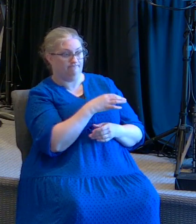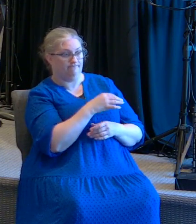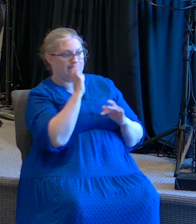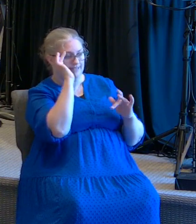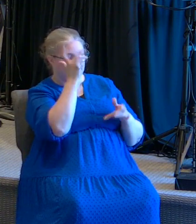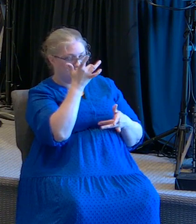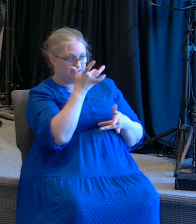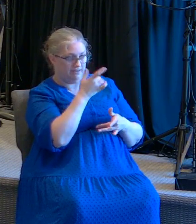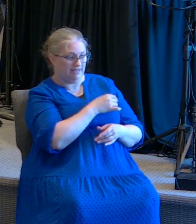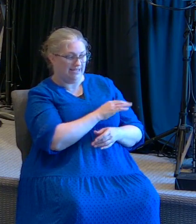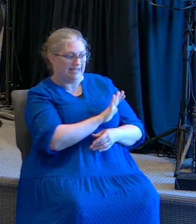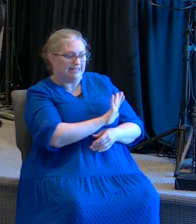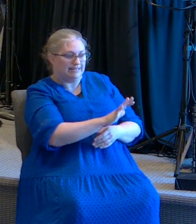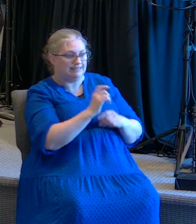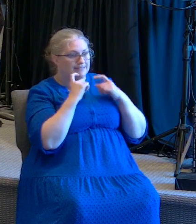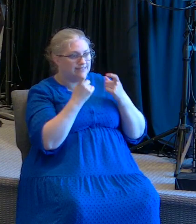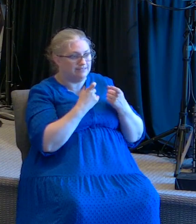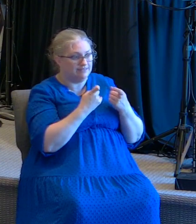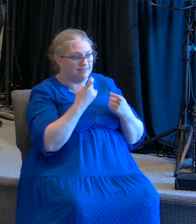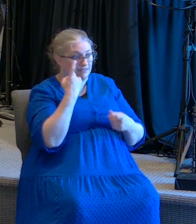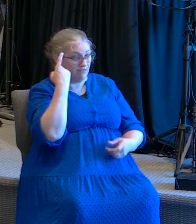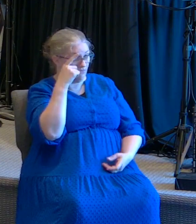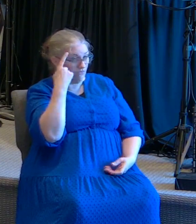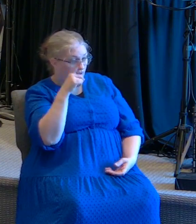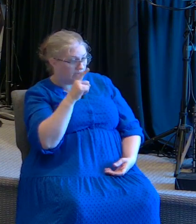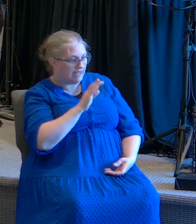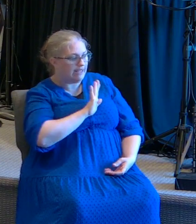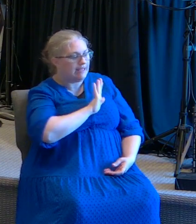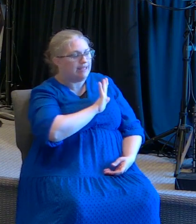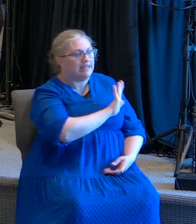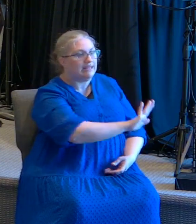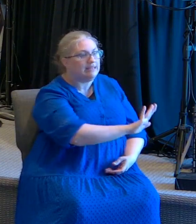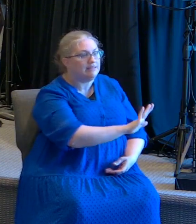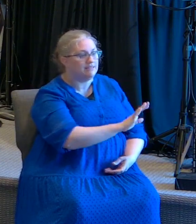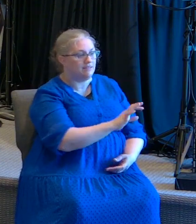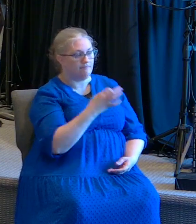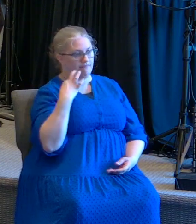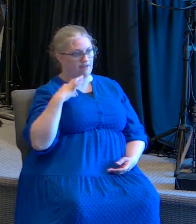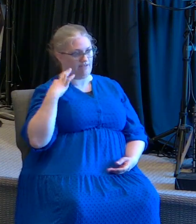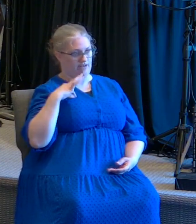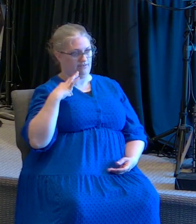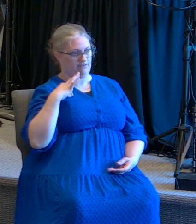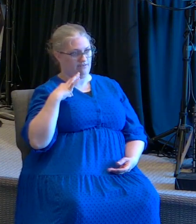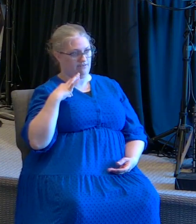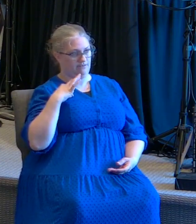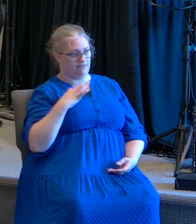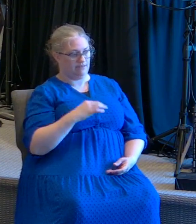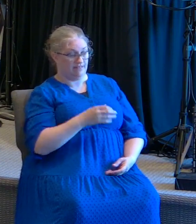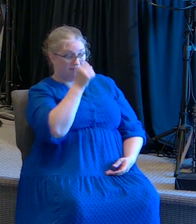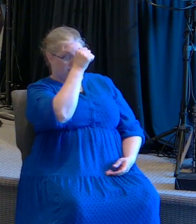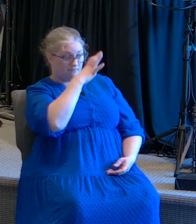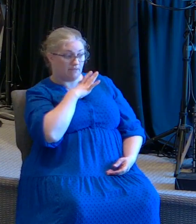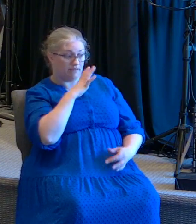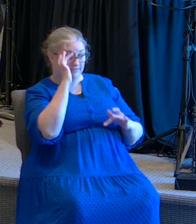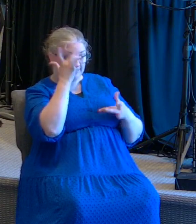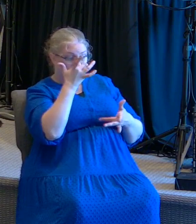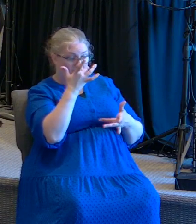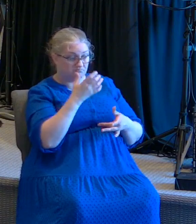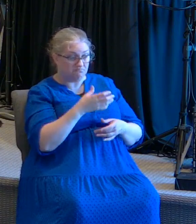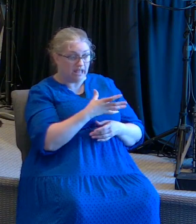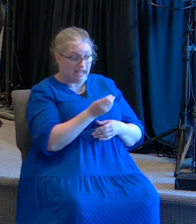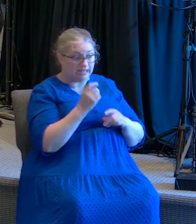El Dios, Jesús, sanó a este paralítico a causa de su nombre. So the man was sick, but he was also a sinner.